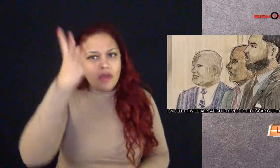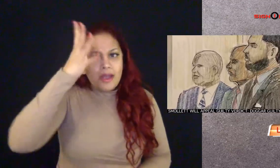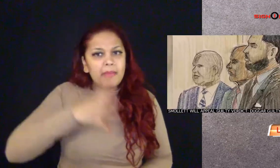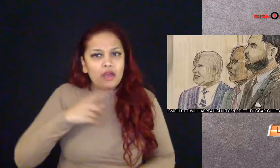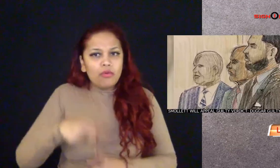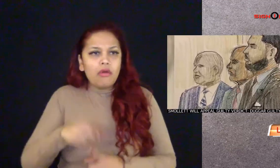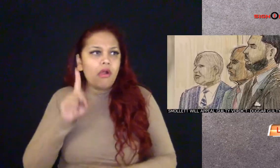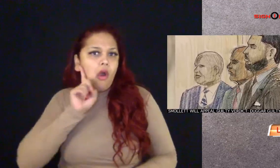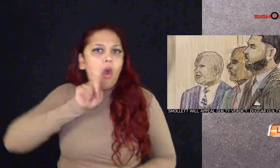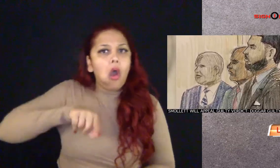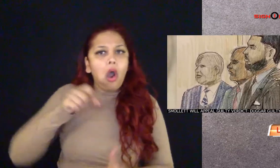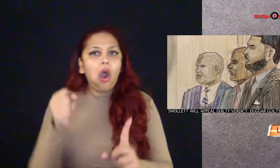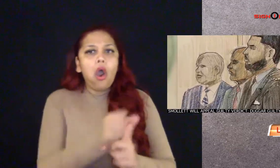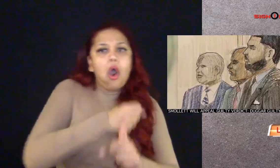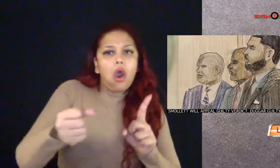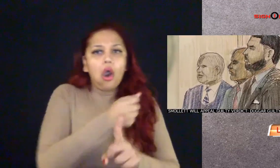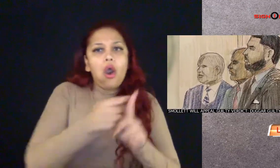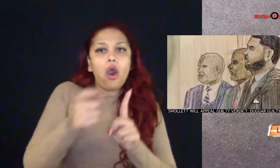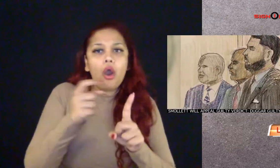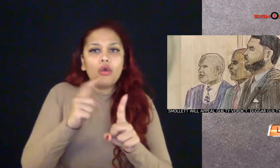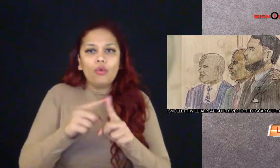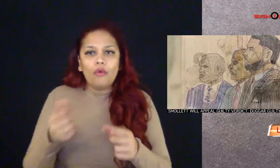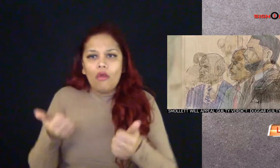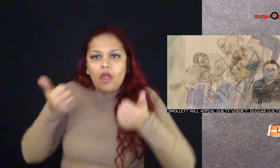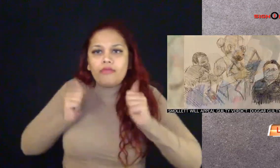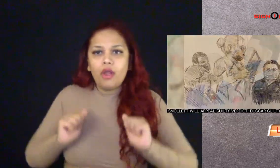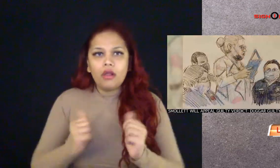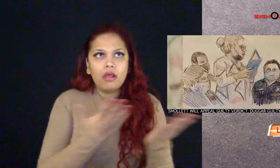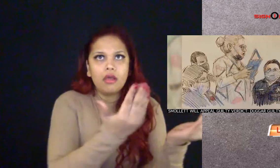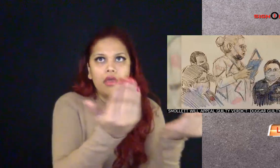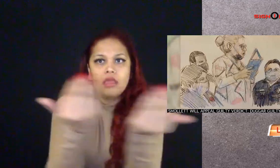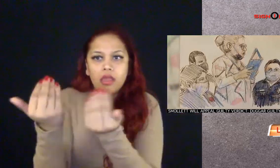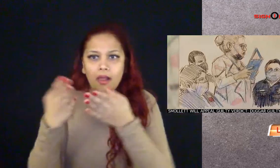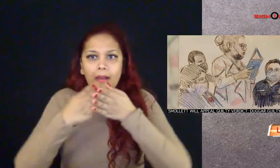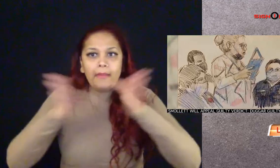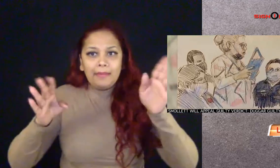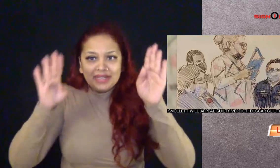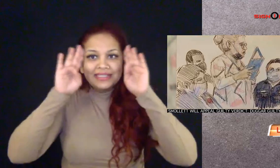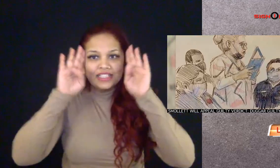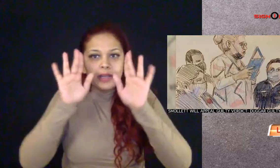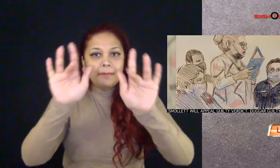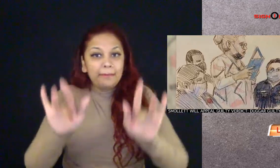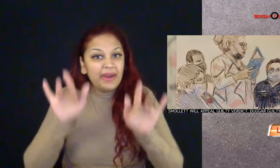They believe that he paid two men to attack him in an effort to seek public sympathy.